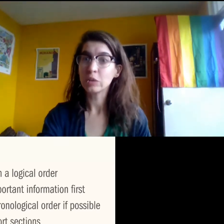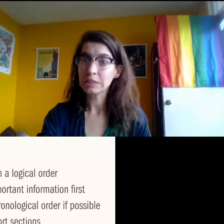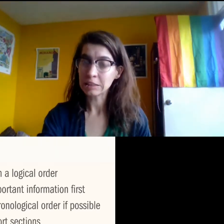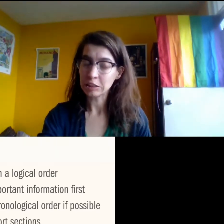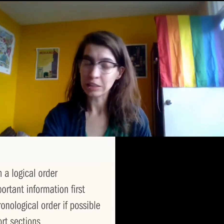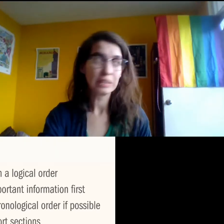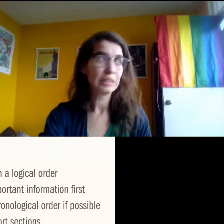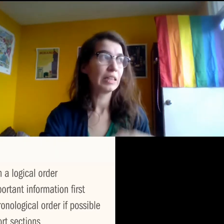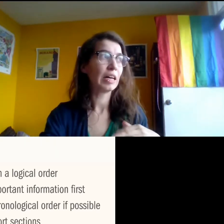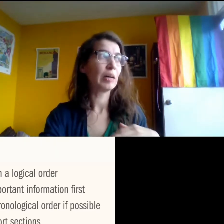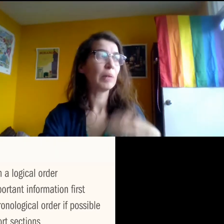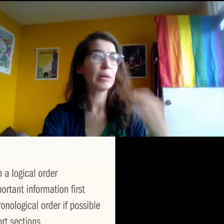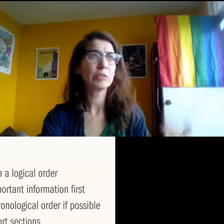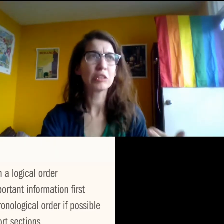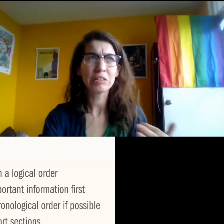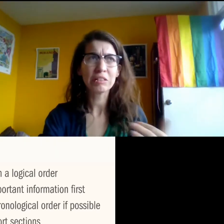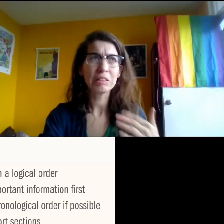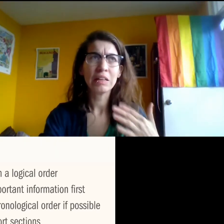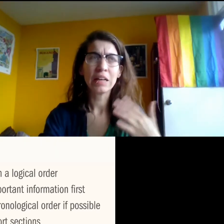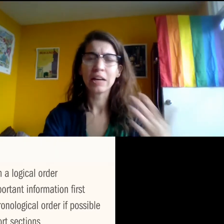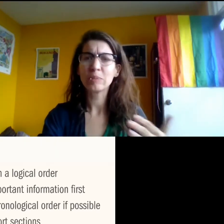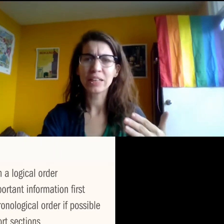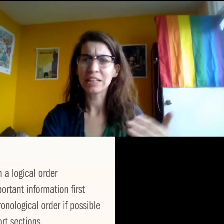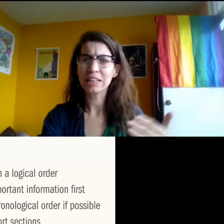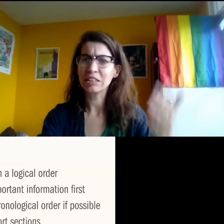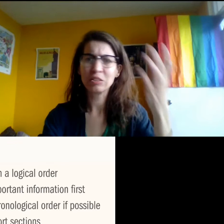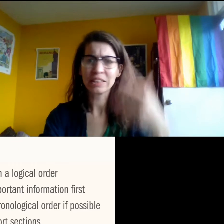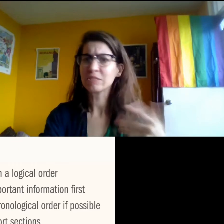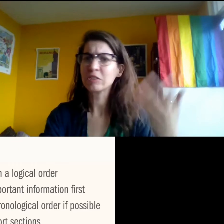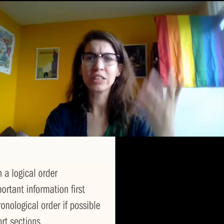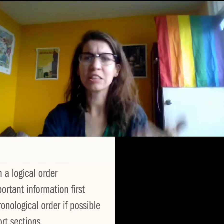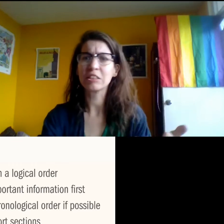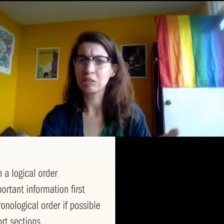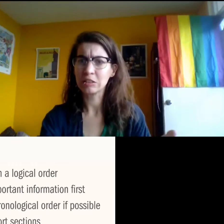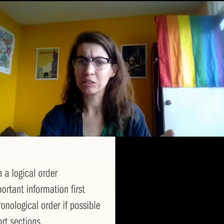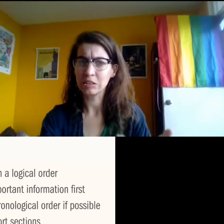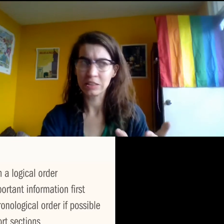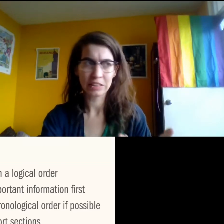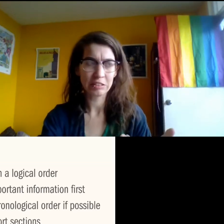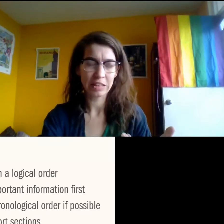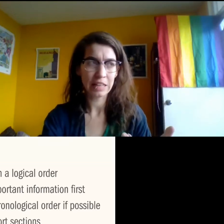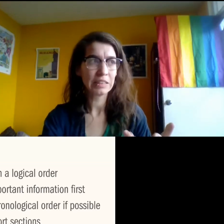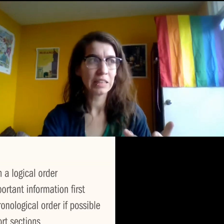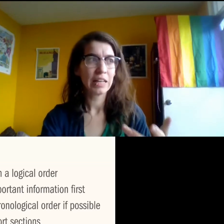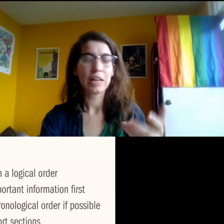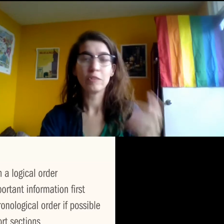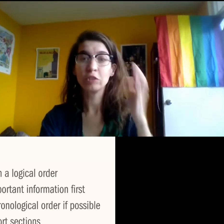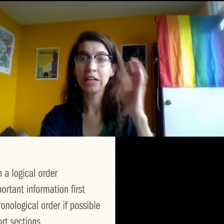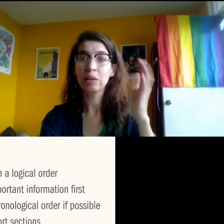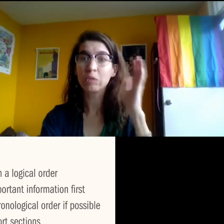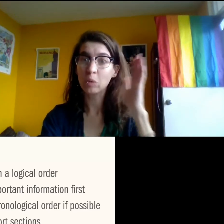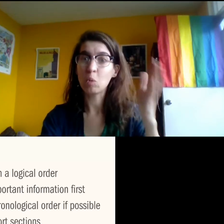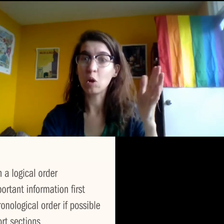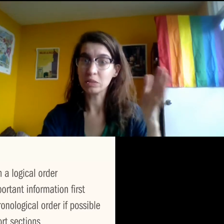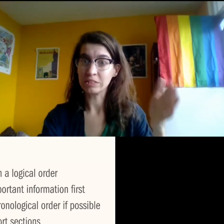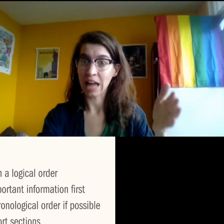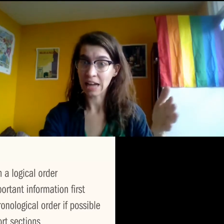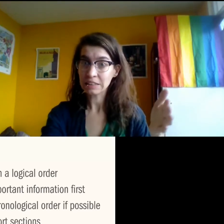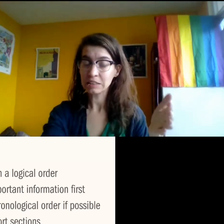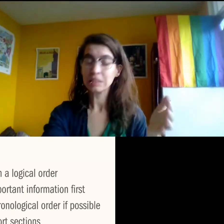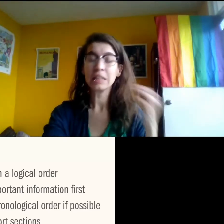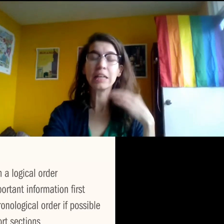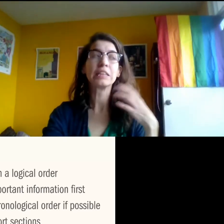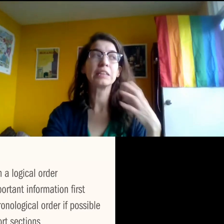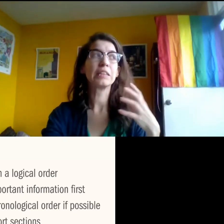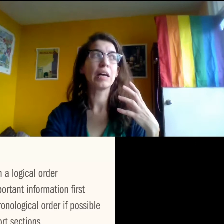use short sections. Um, I'm sure everybody kind of knows that if you're reading an article on the internet, if you're hit with a wall of